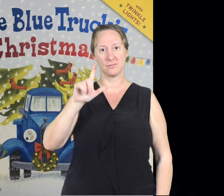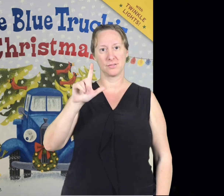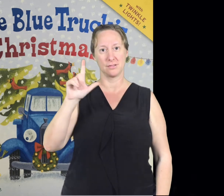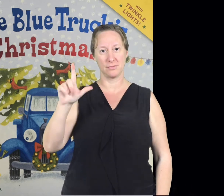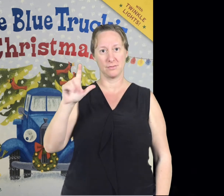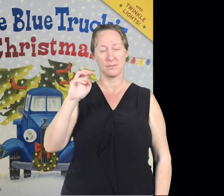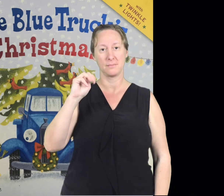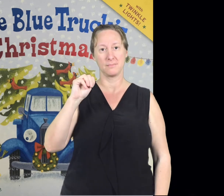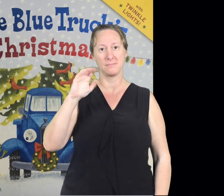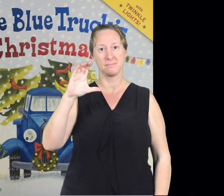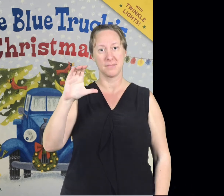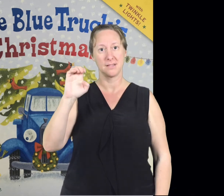McElmury